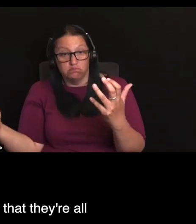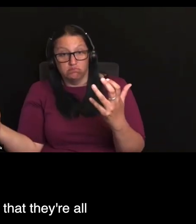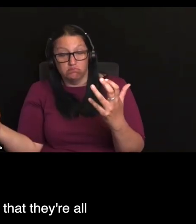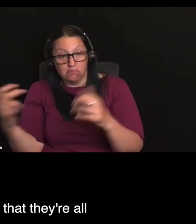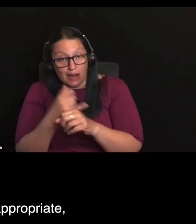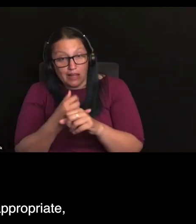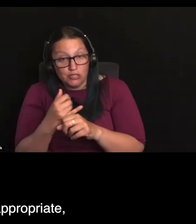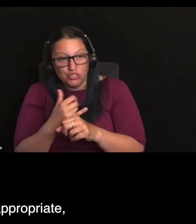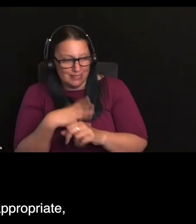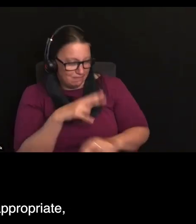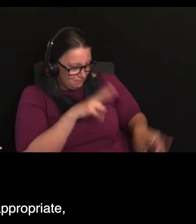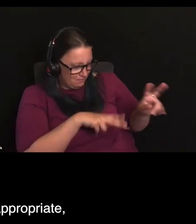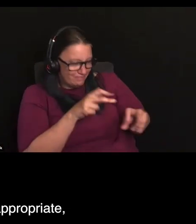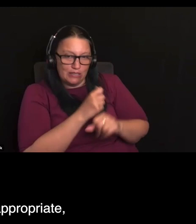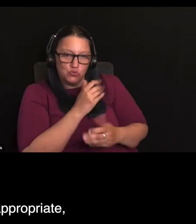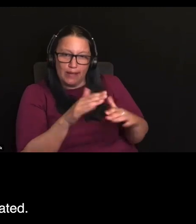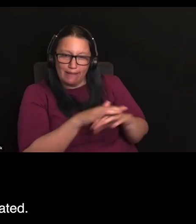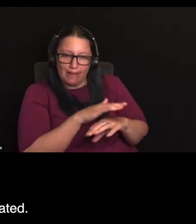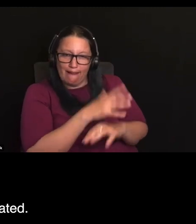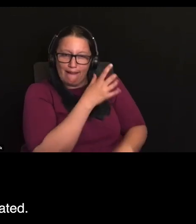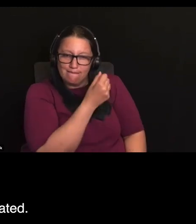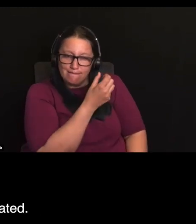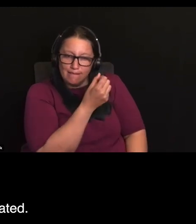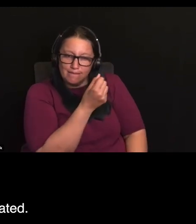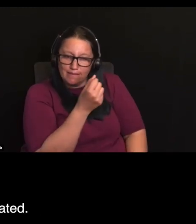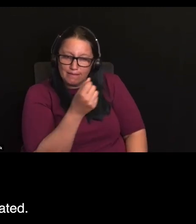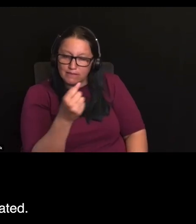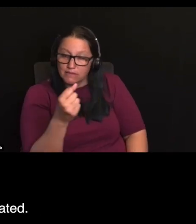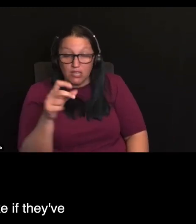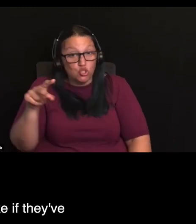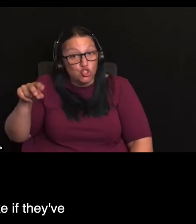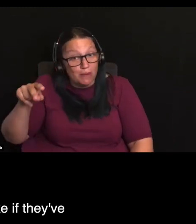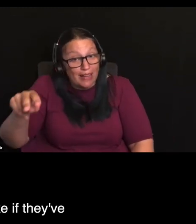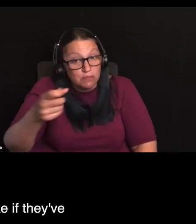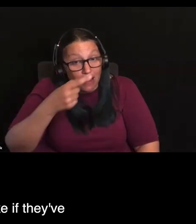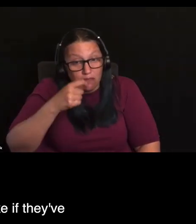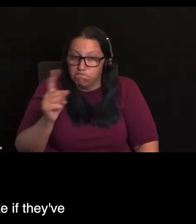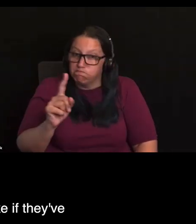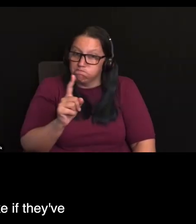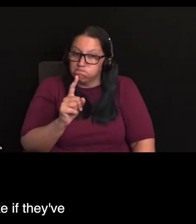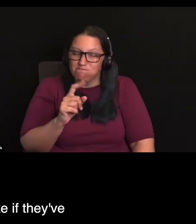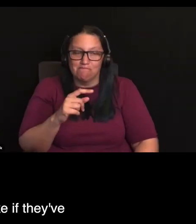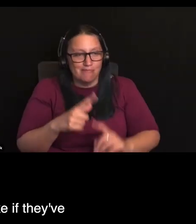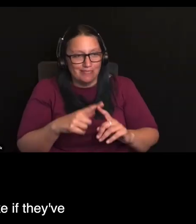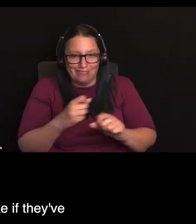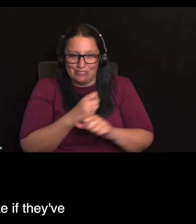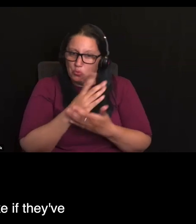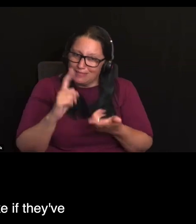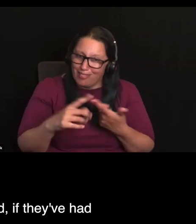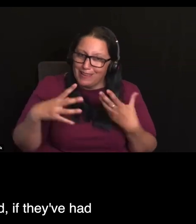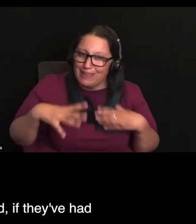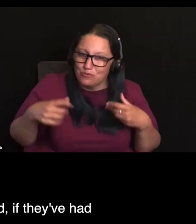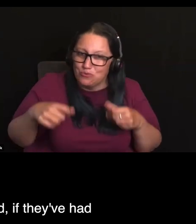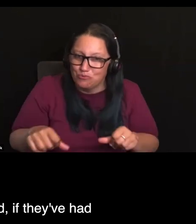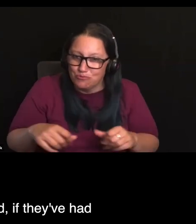make sure that they're all still needed, they're still all appropriate, that they've not duplicated. Certainly at critical points, like if